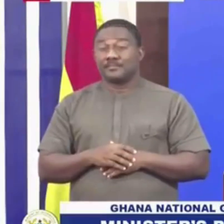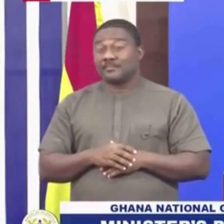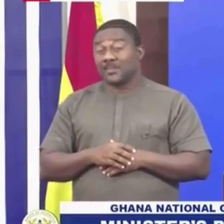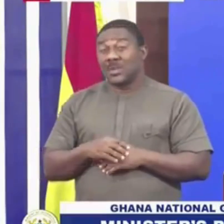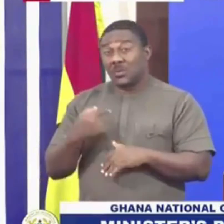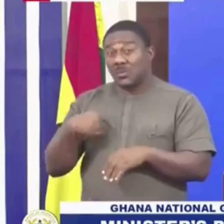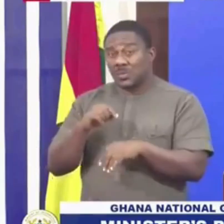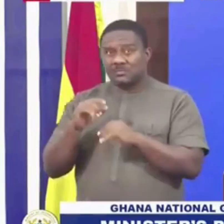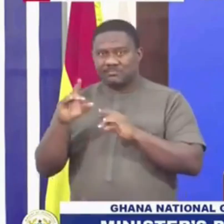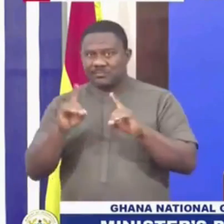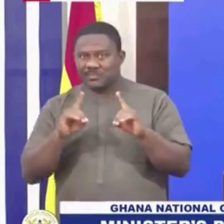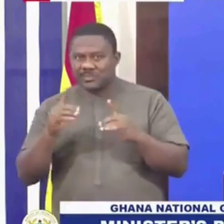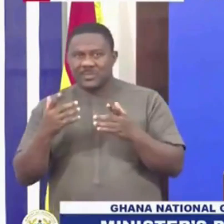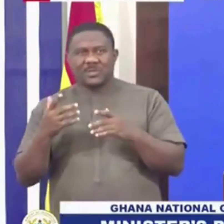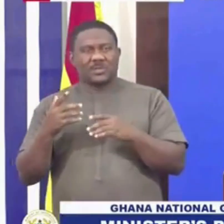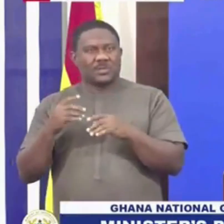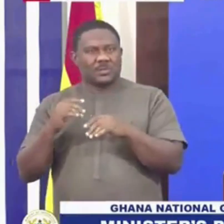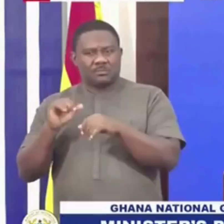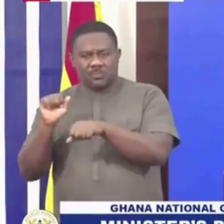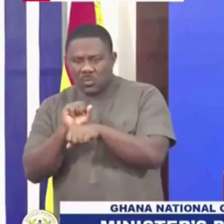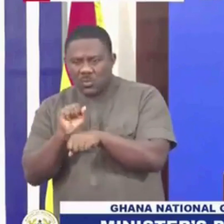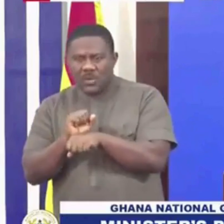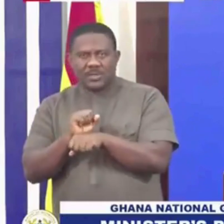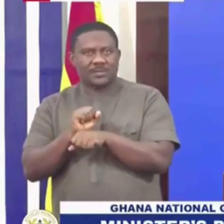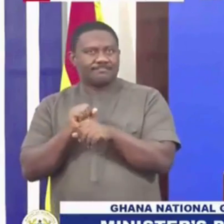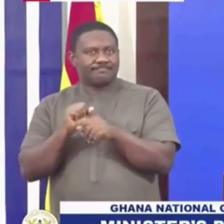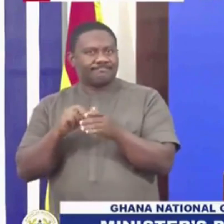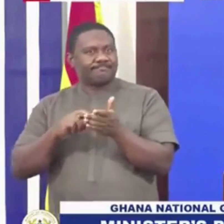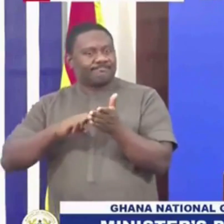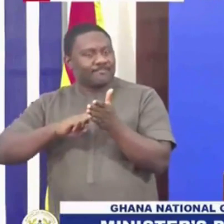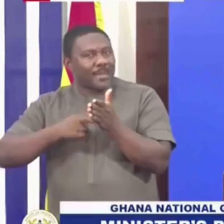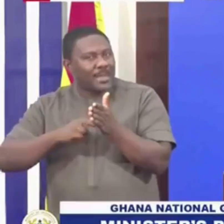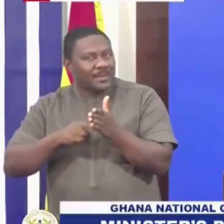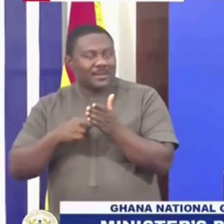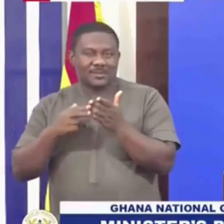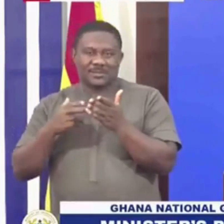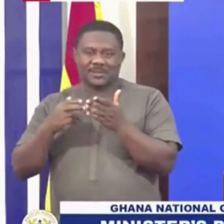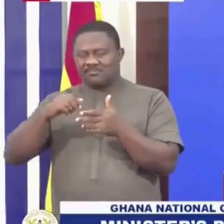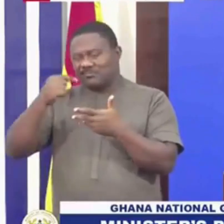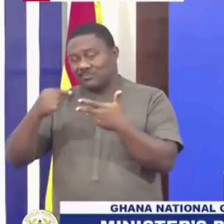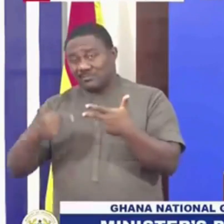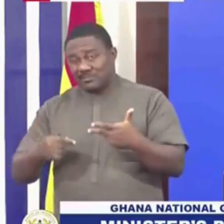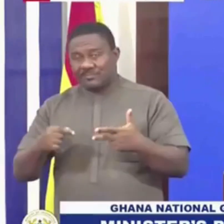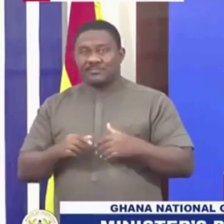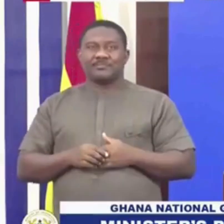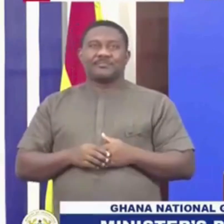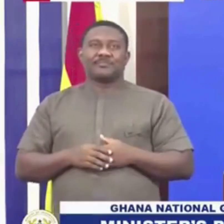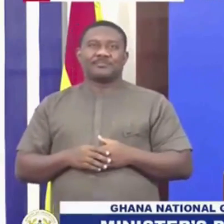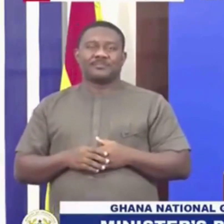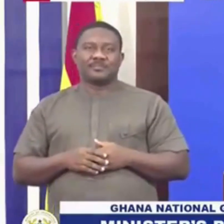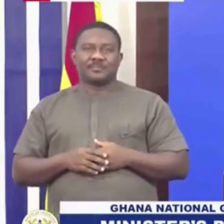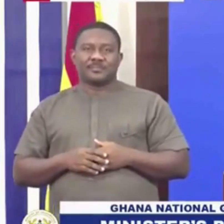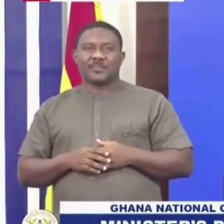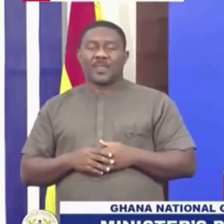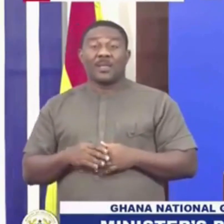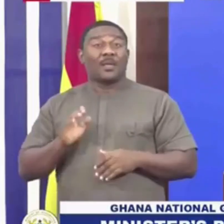operations, maintenance, and certainly the expansion on a needed basis. Okay. Now, what is the economic impact